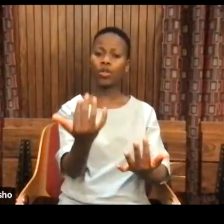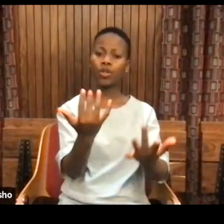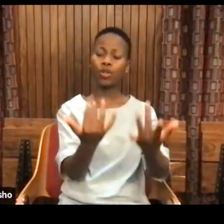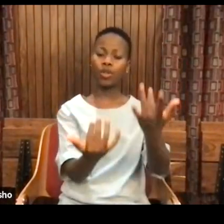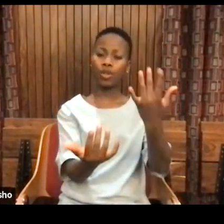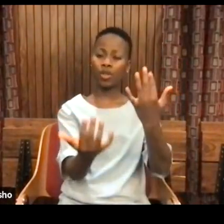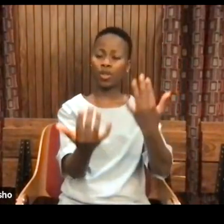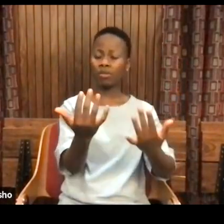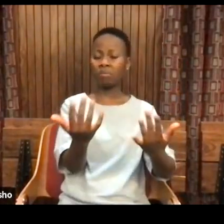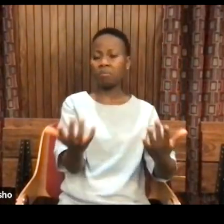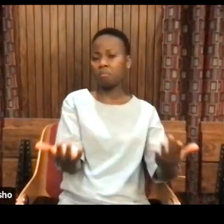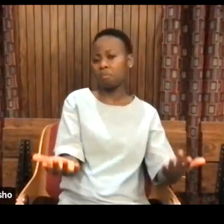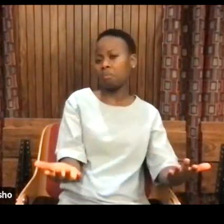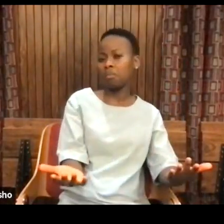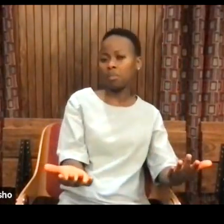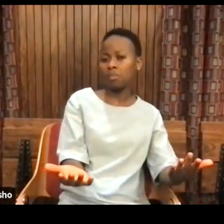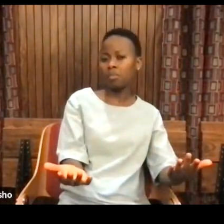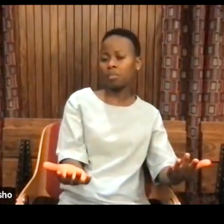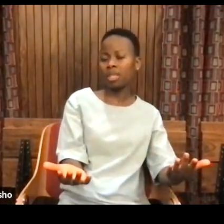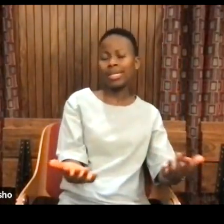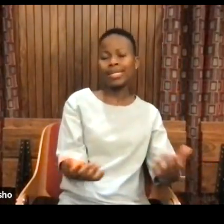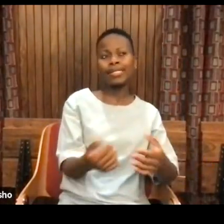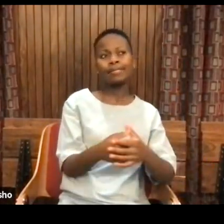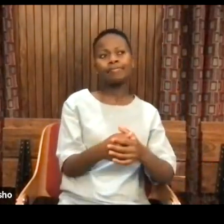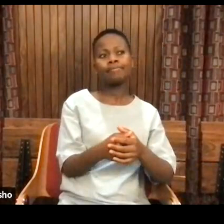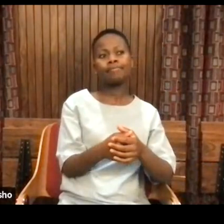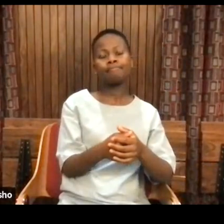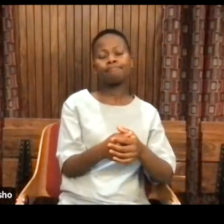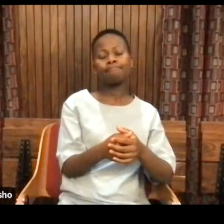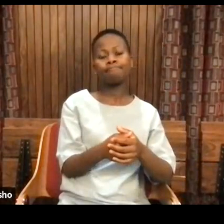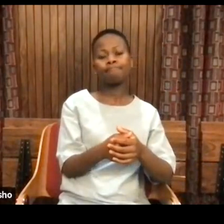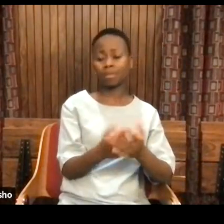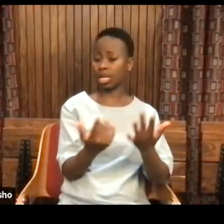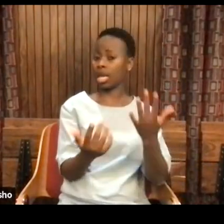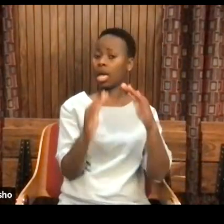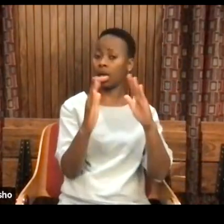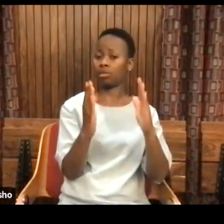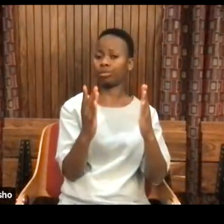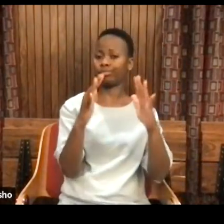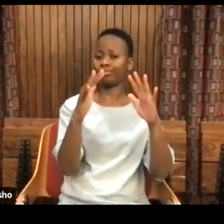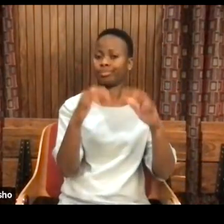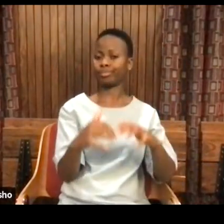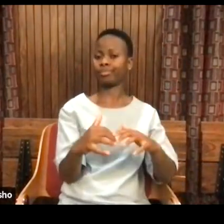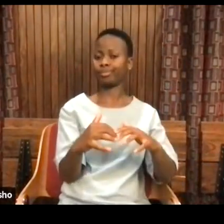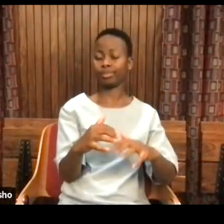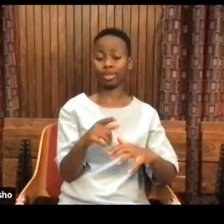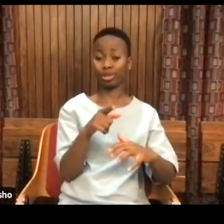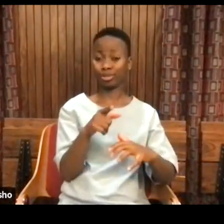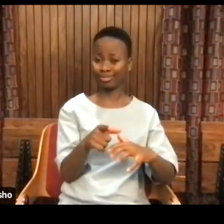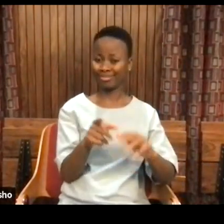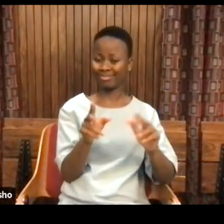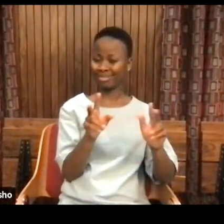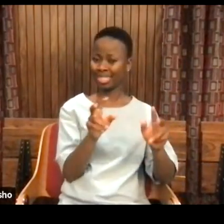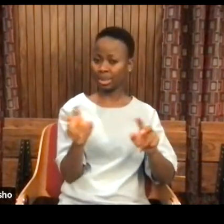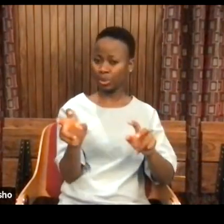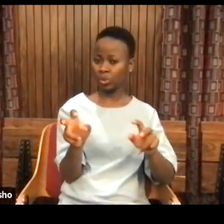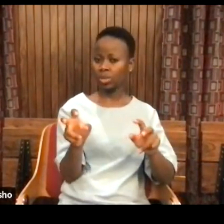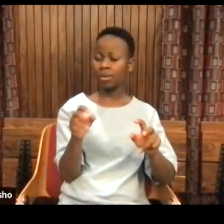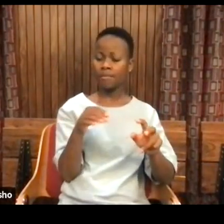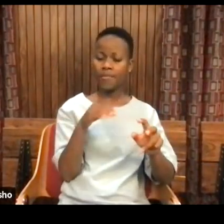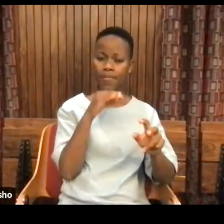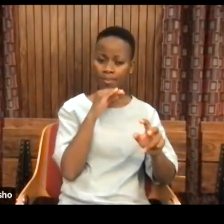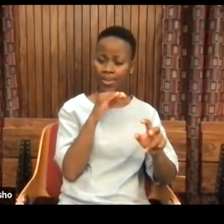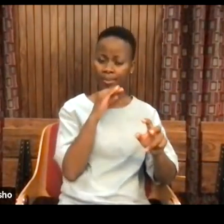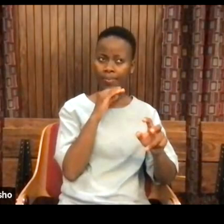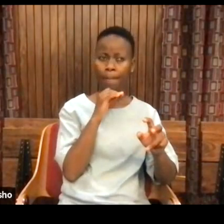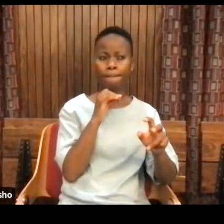So it's pretty clear, as we begin to think about these issues, it is not only the